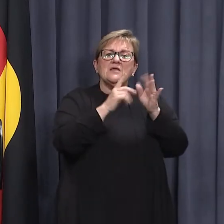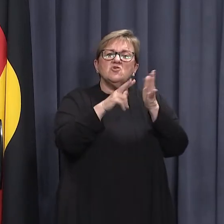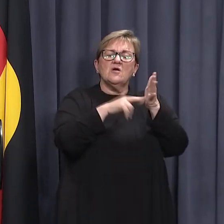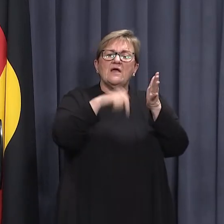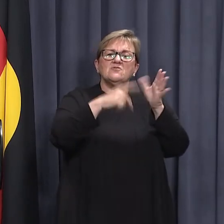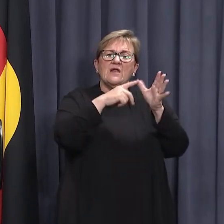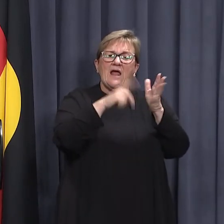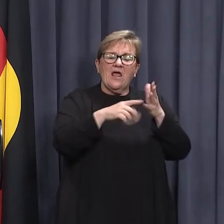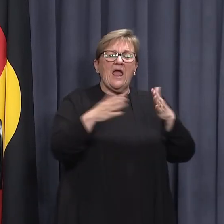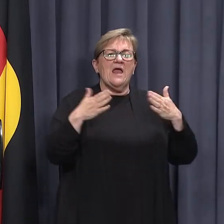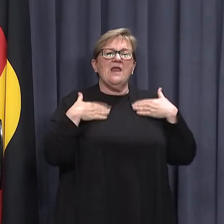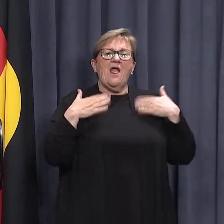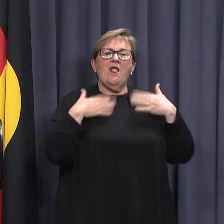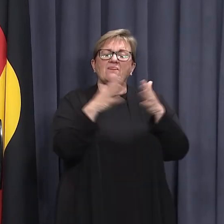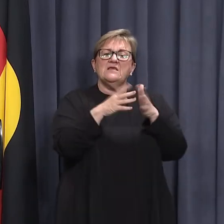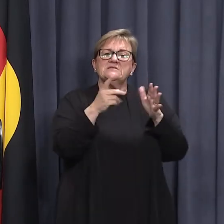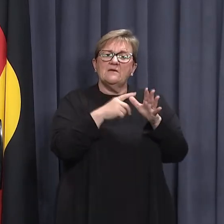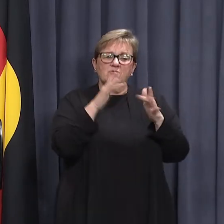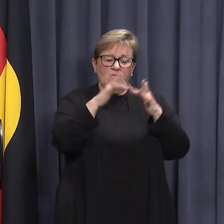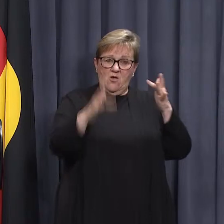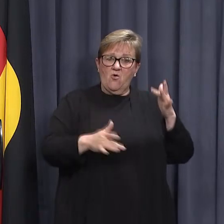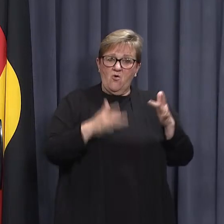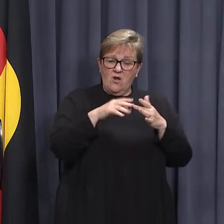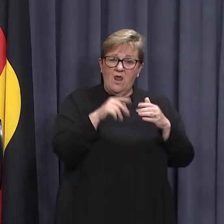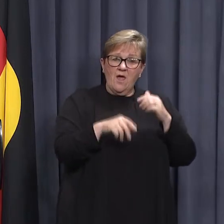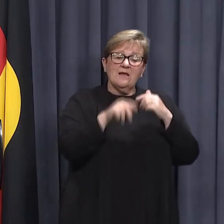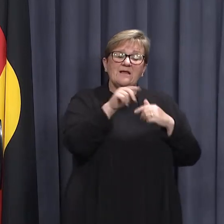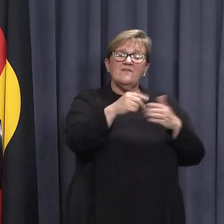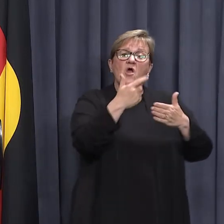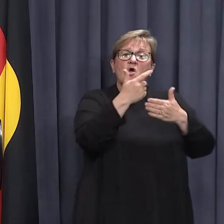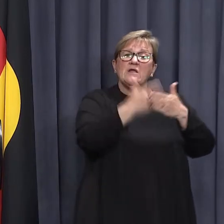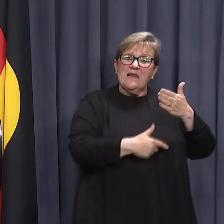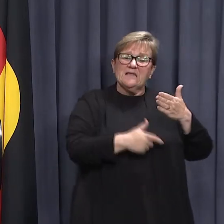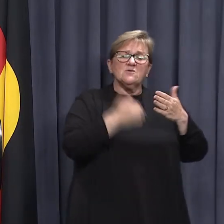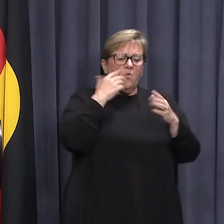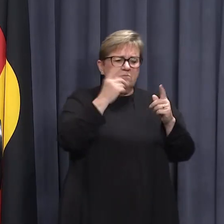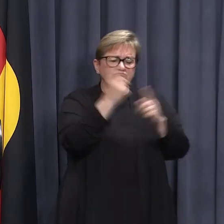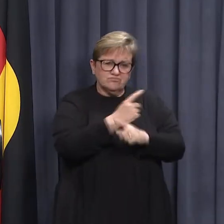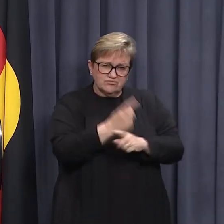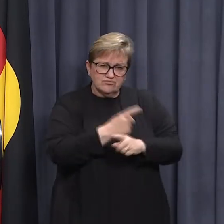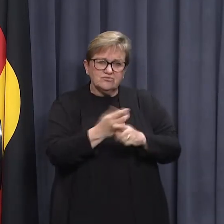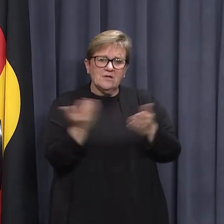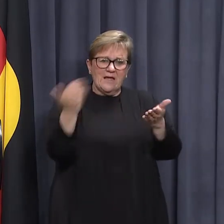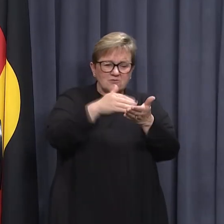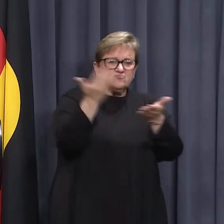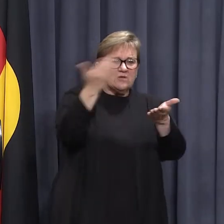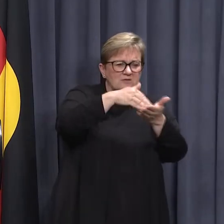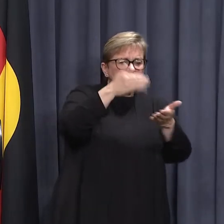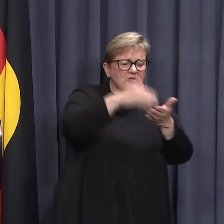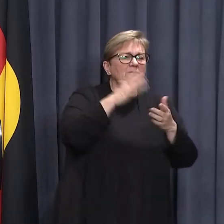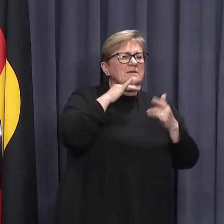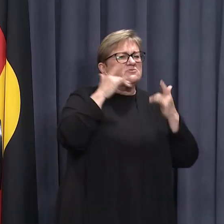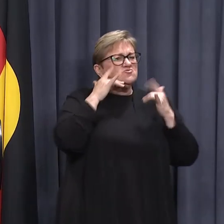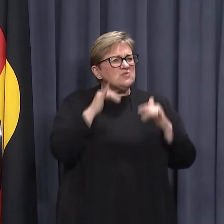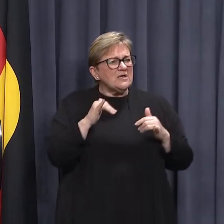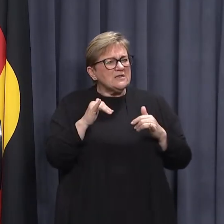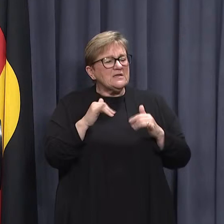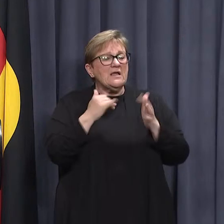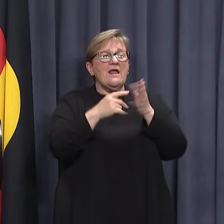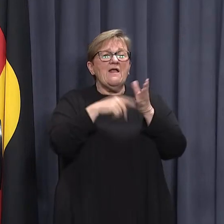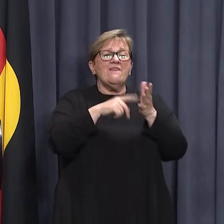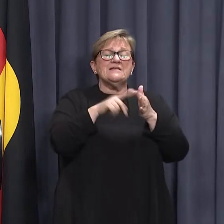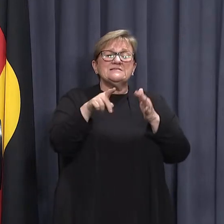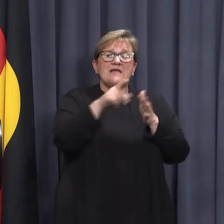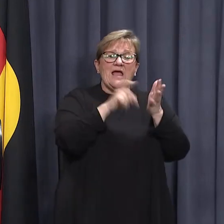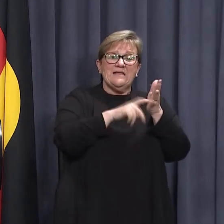.au and HealthyWA. These lists are being continually updated so check them regularly. Our state-run